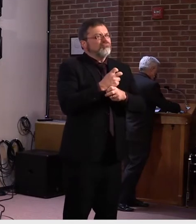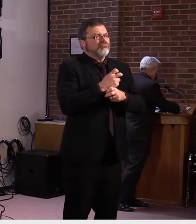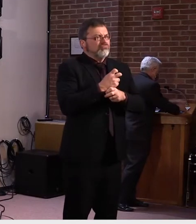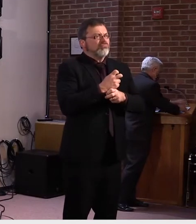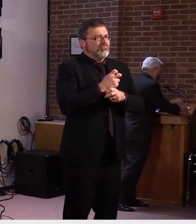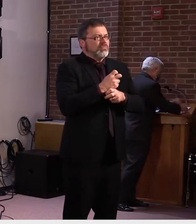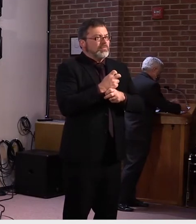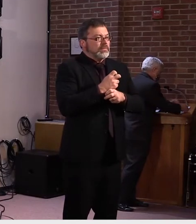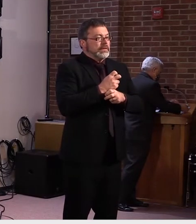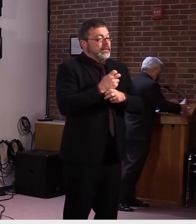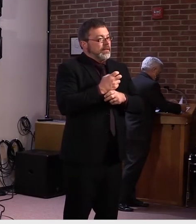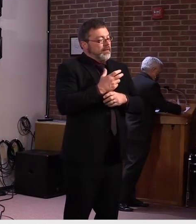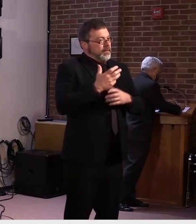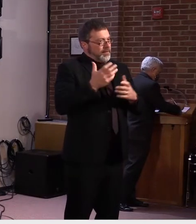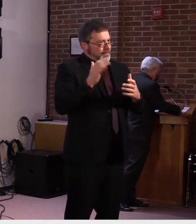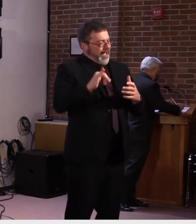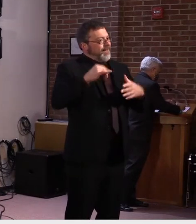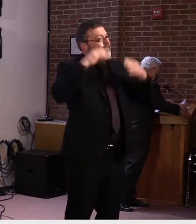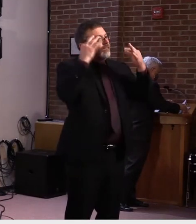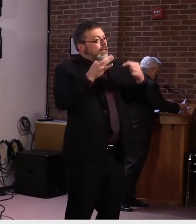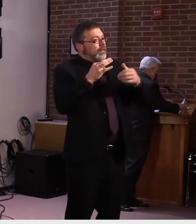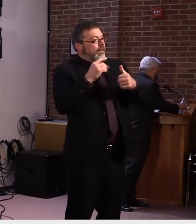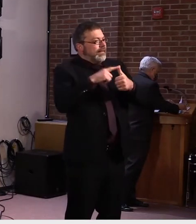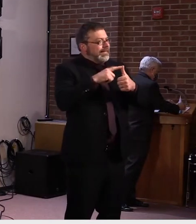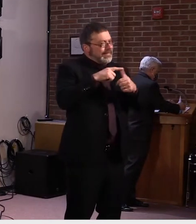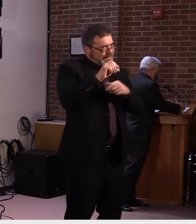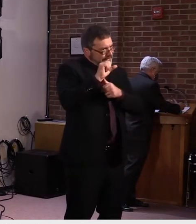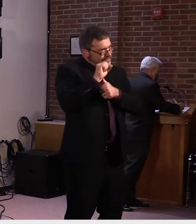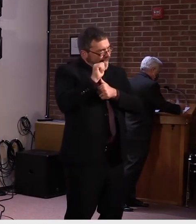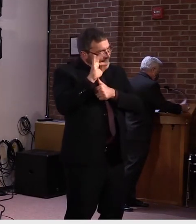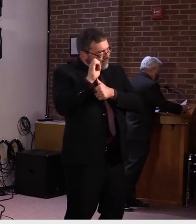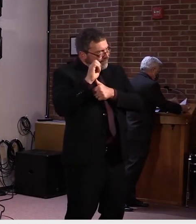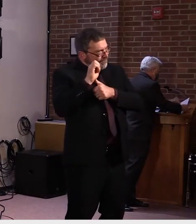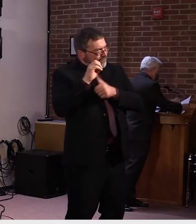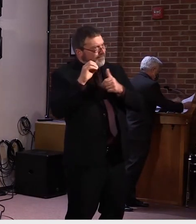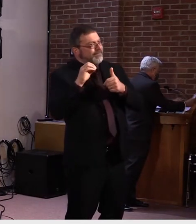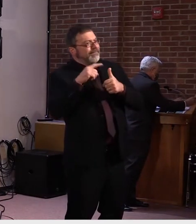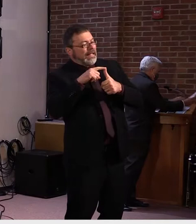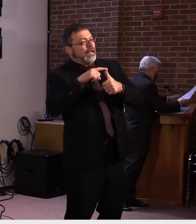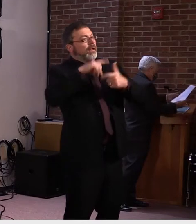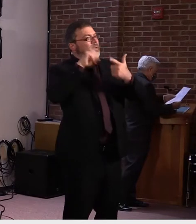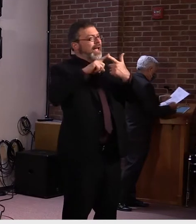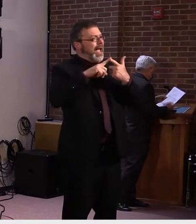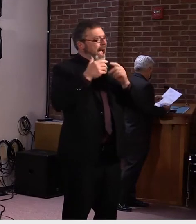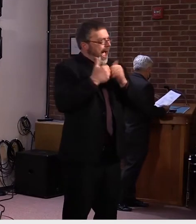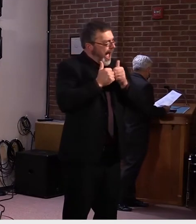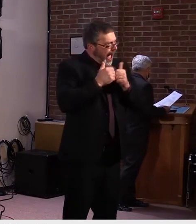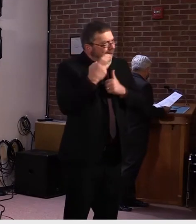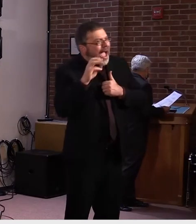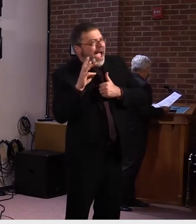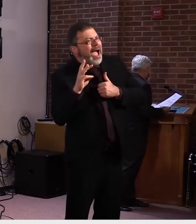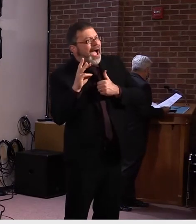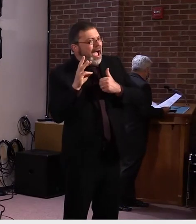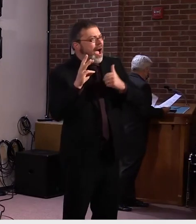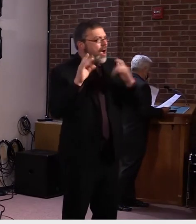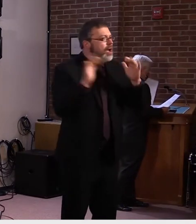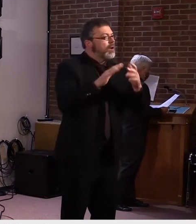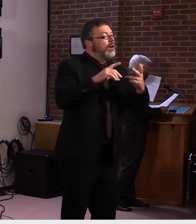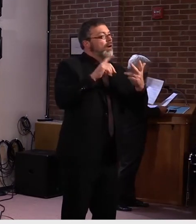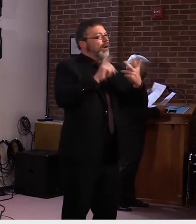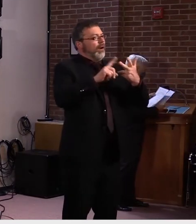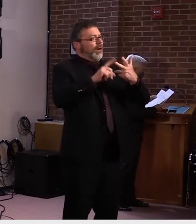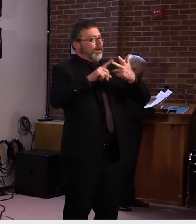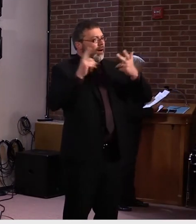Do we know how to implement health and safety protocols? And finally, why should we return for in-person